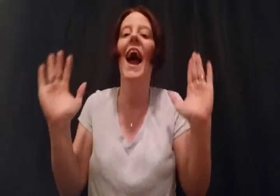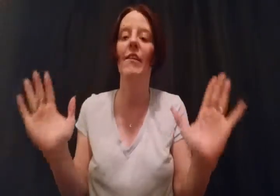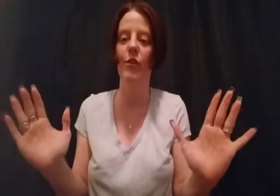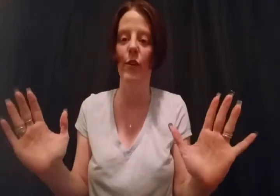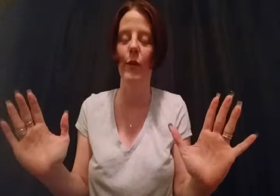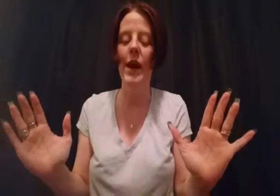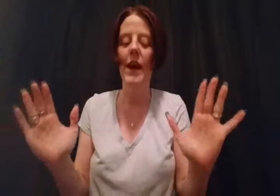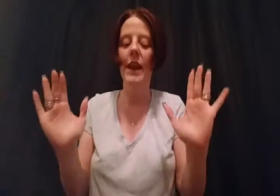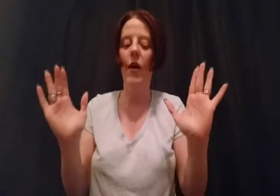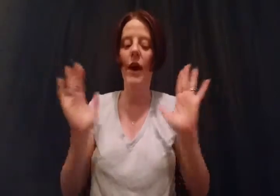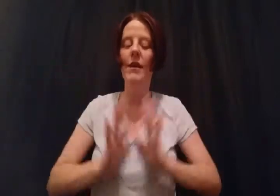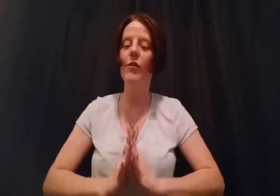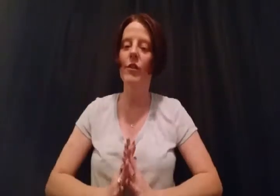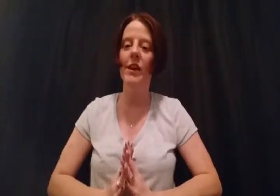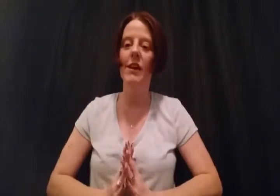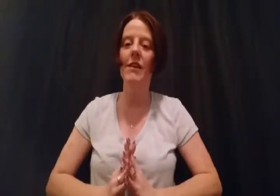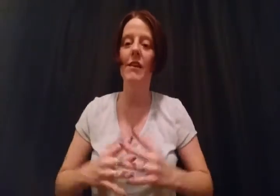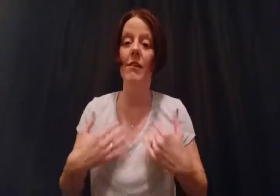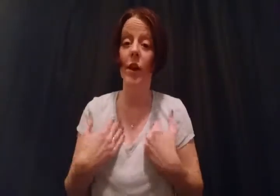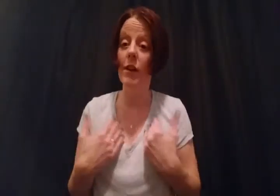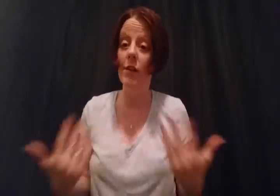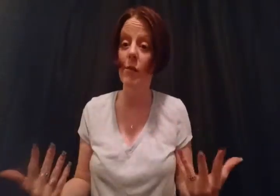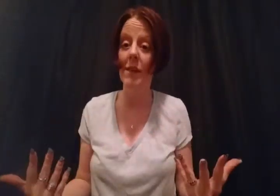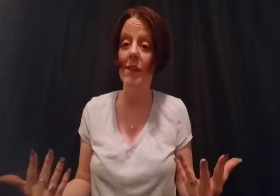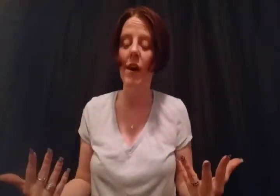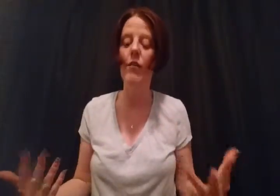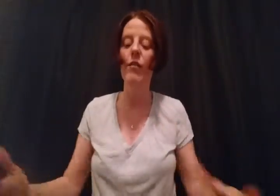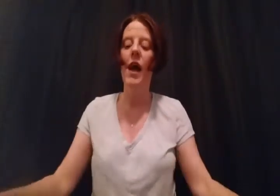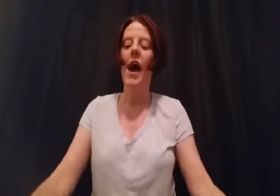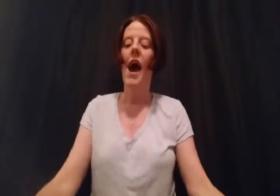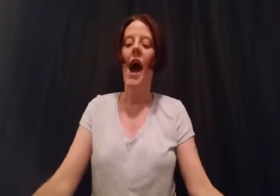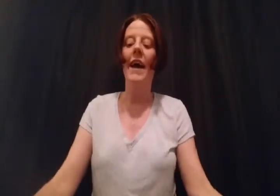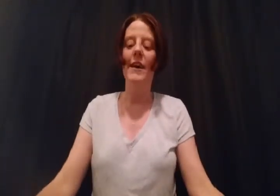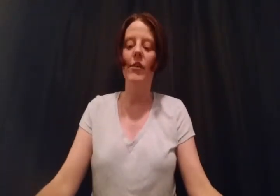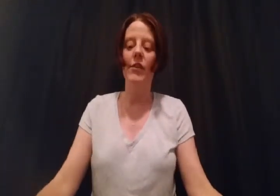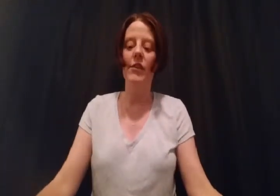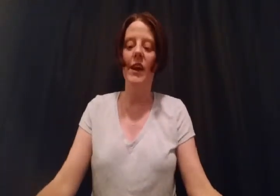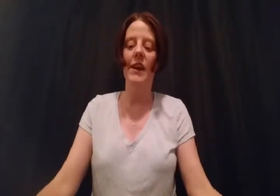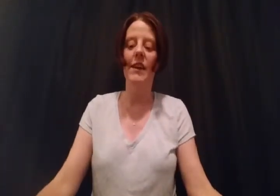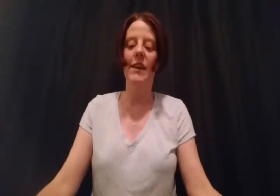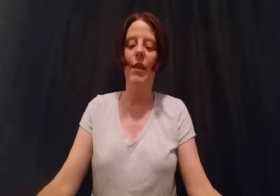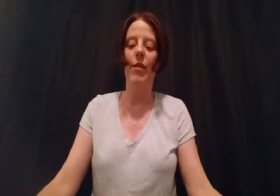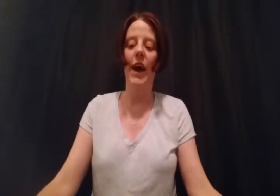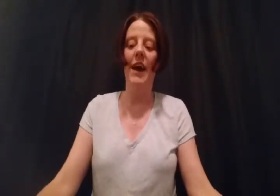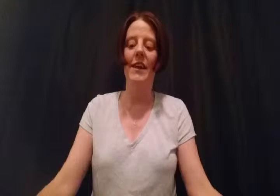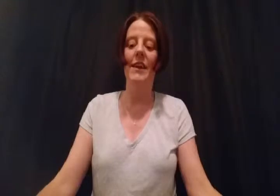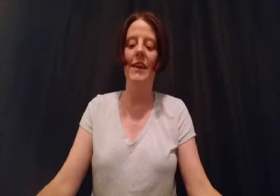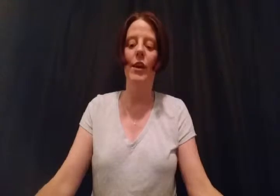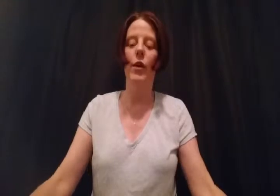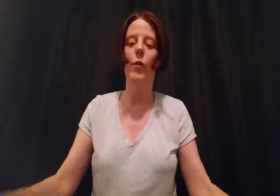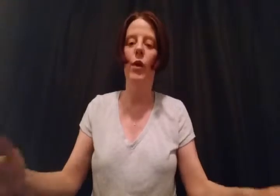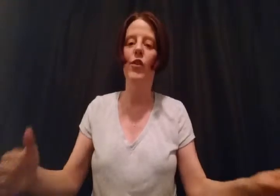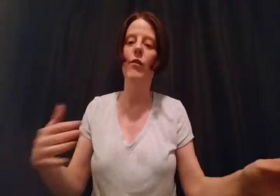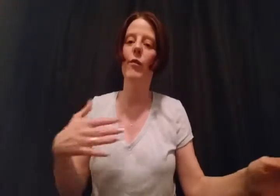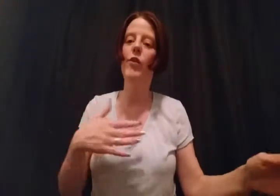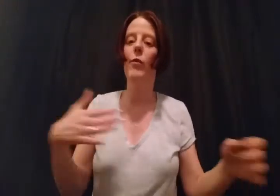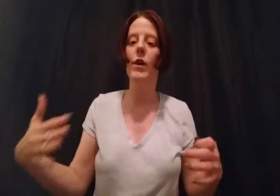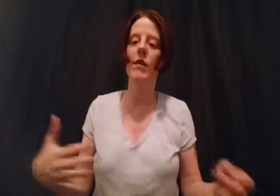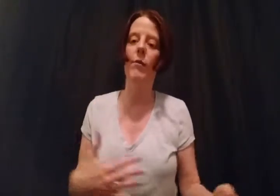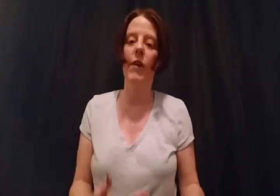has to. Now I understand as an artist myself, I understand that, you know, once you, once your work has been